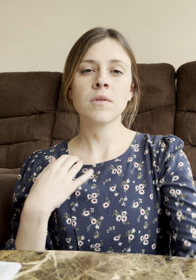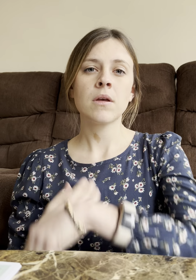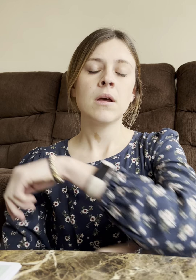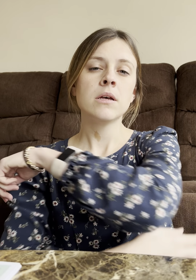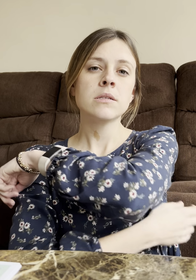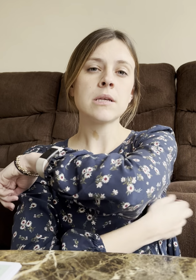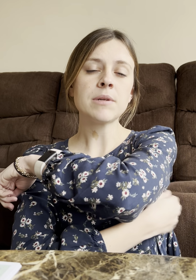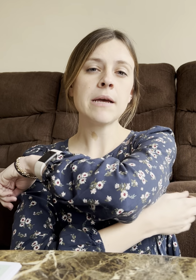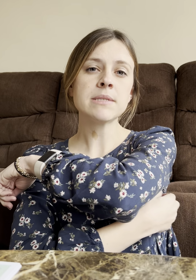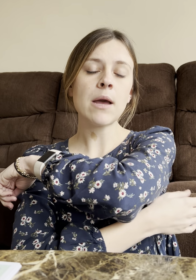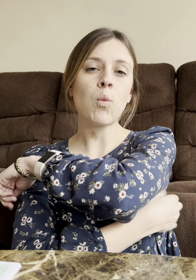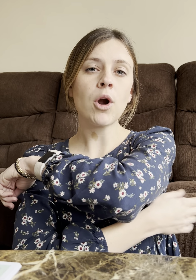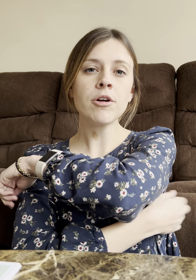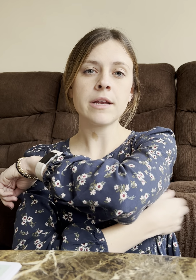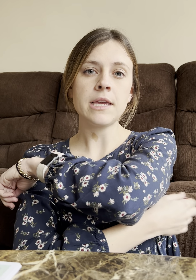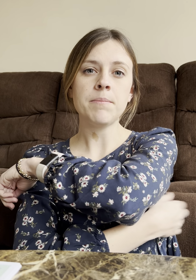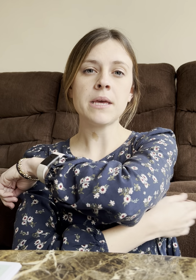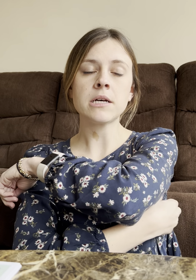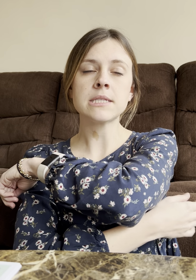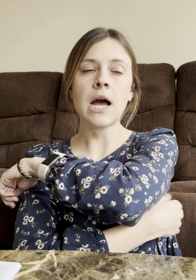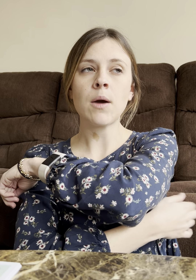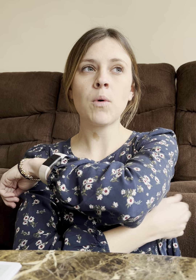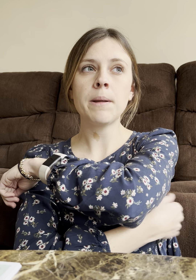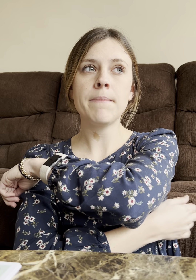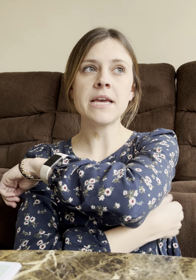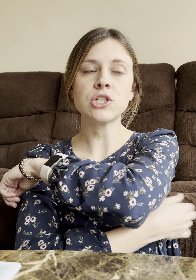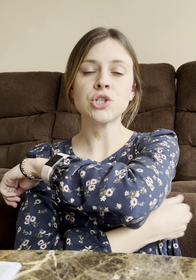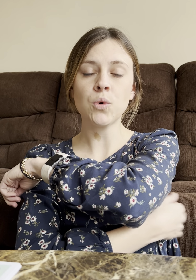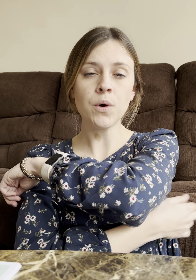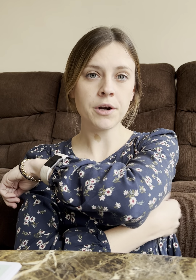Sometimes I worry because I want to make sure